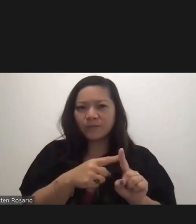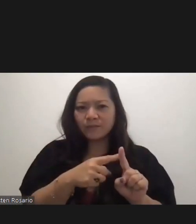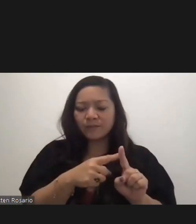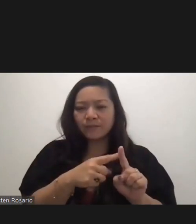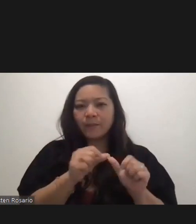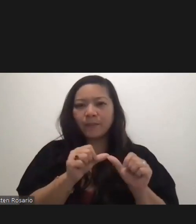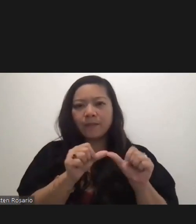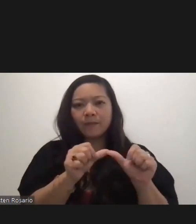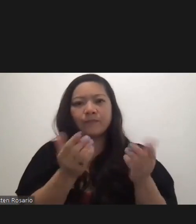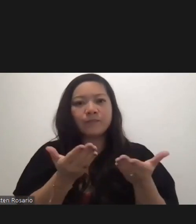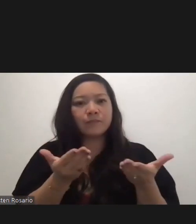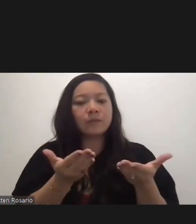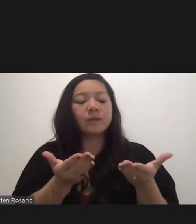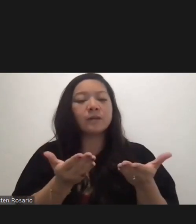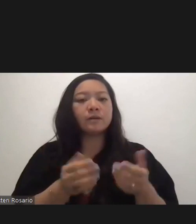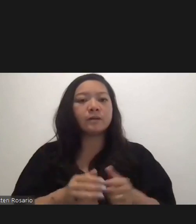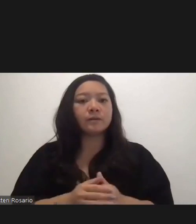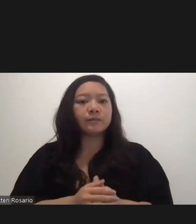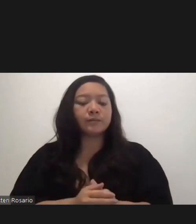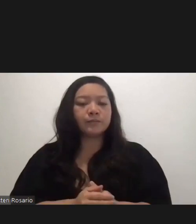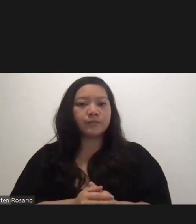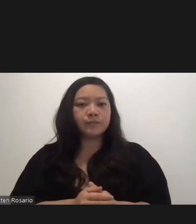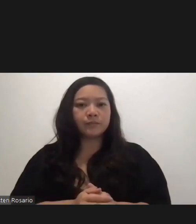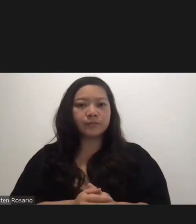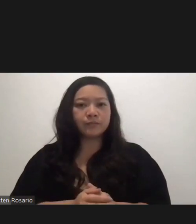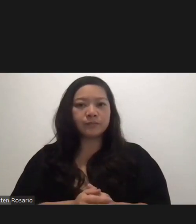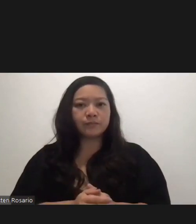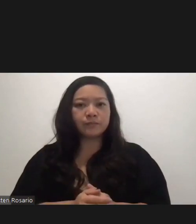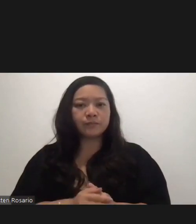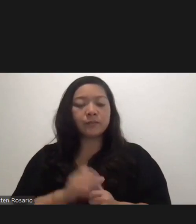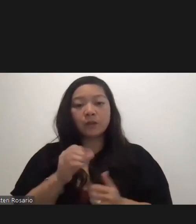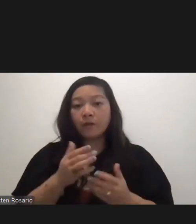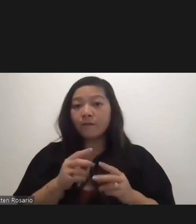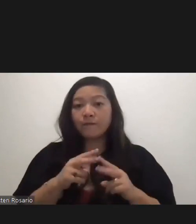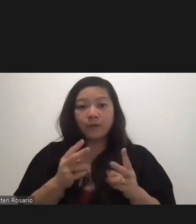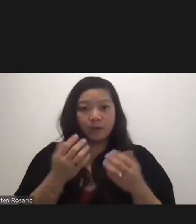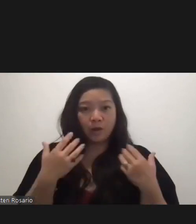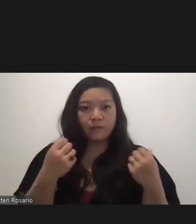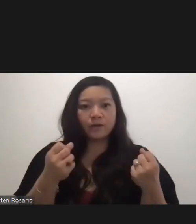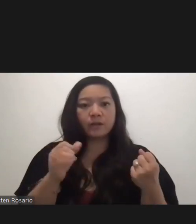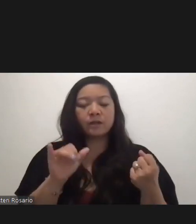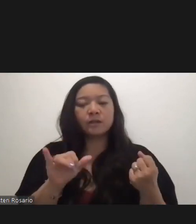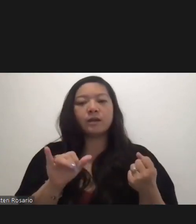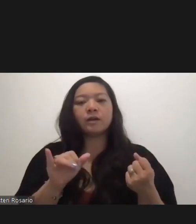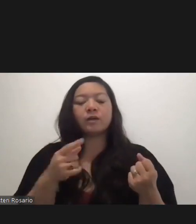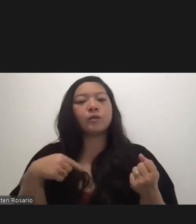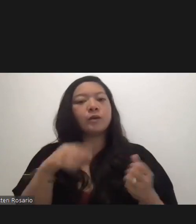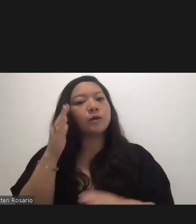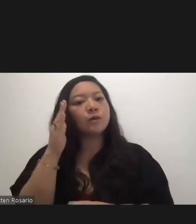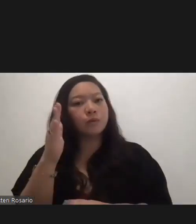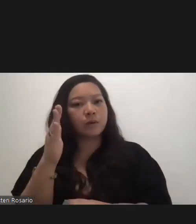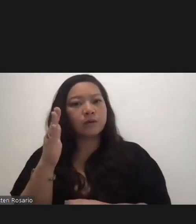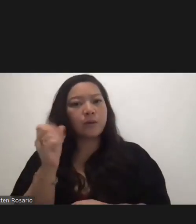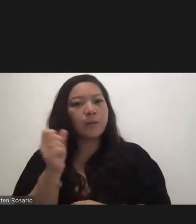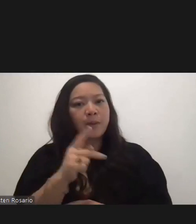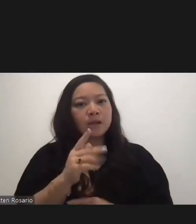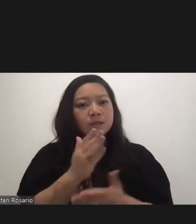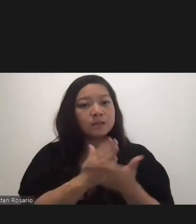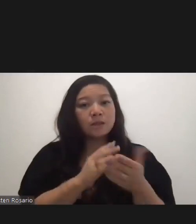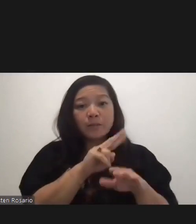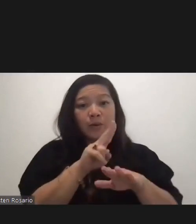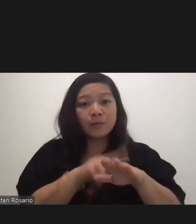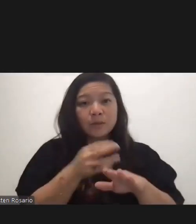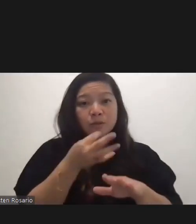here. And so, I'm very confident that we will return to some normalcy.